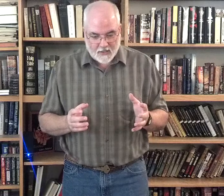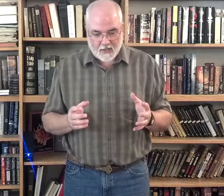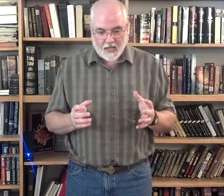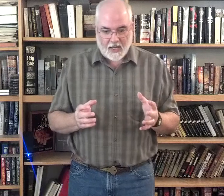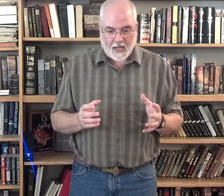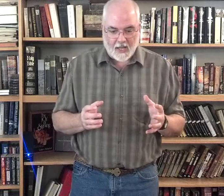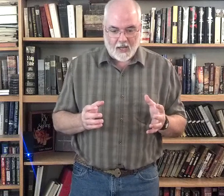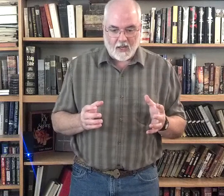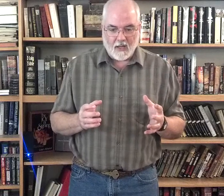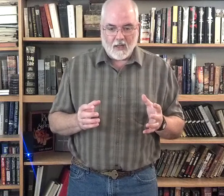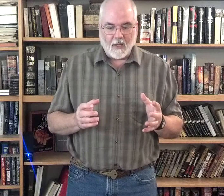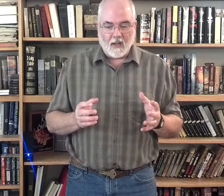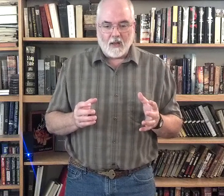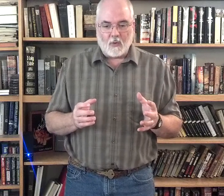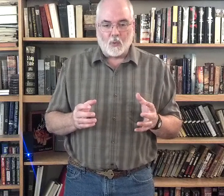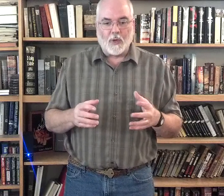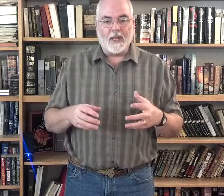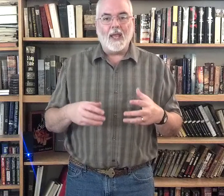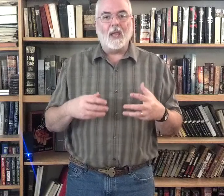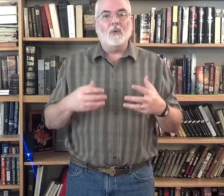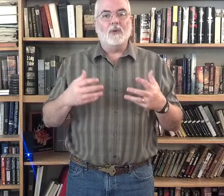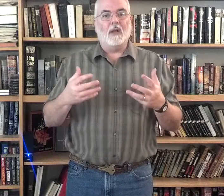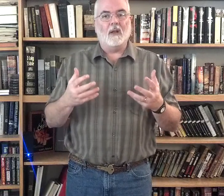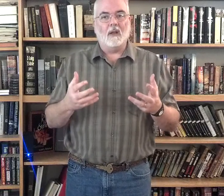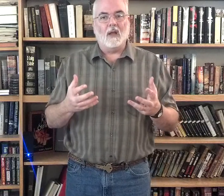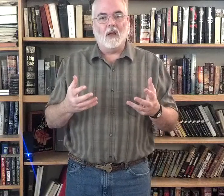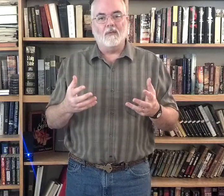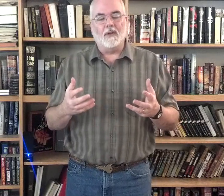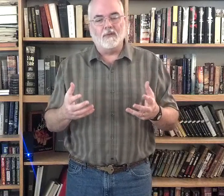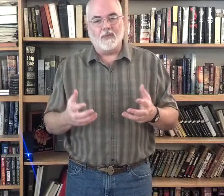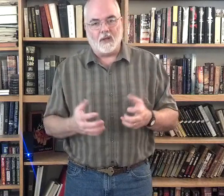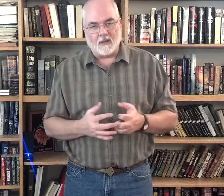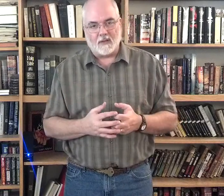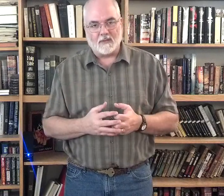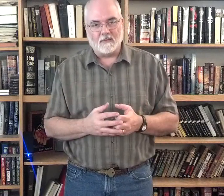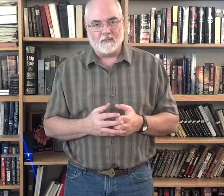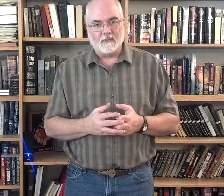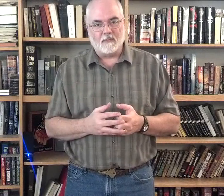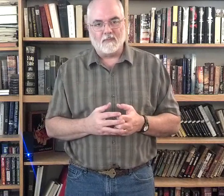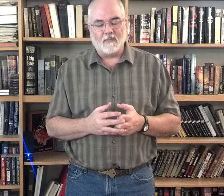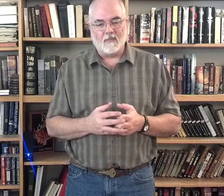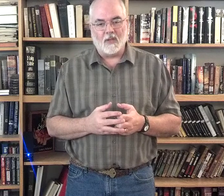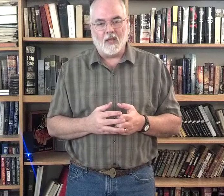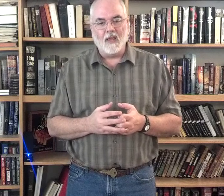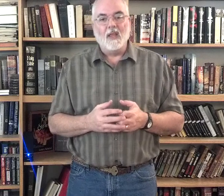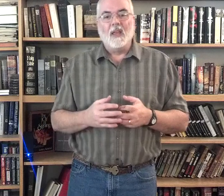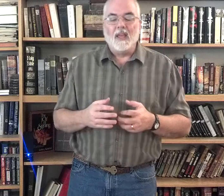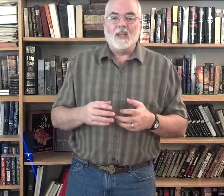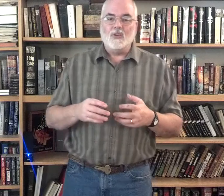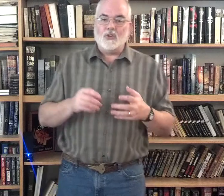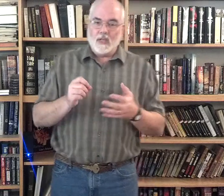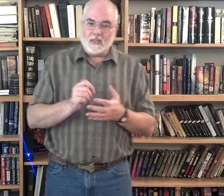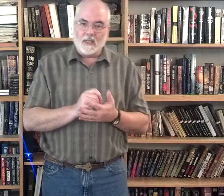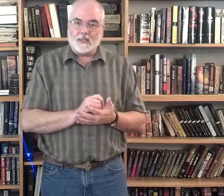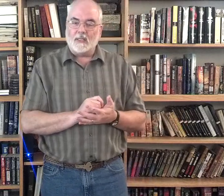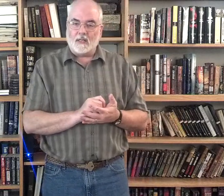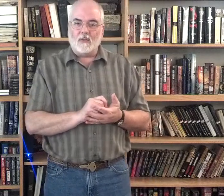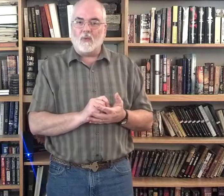a recounting of an event. Okay? Jesus didn't write